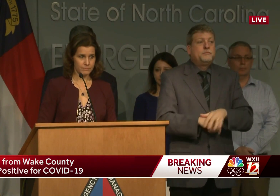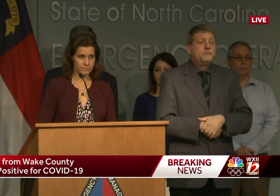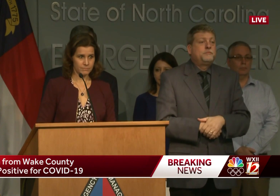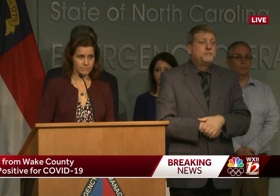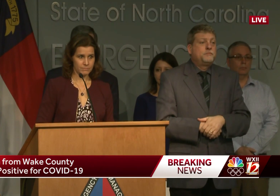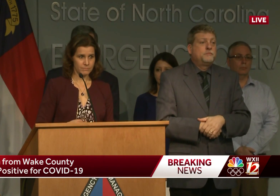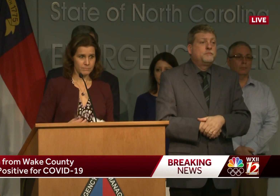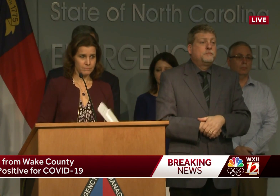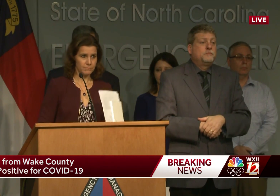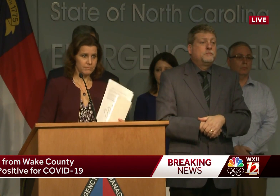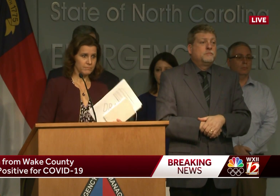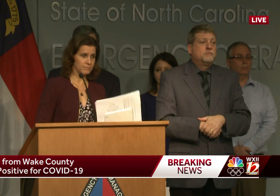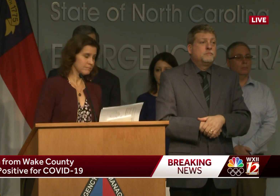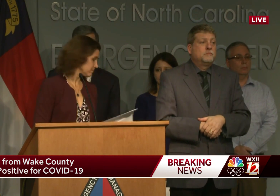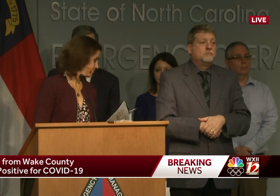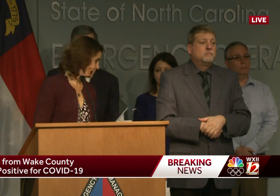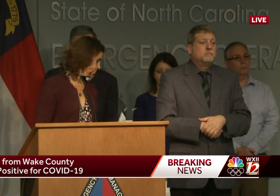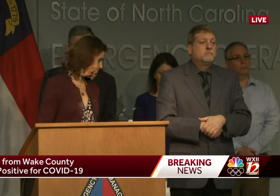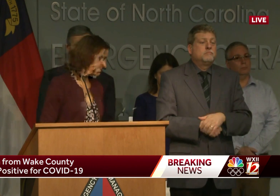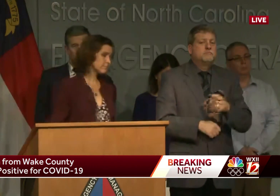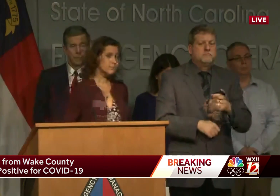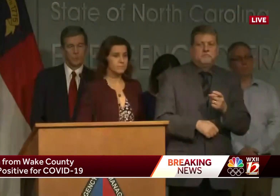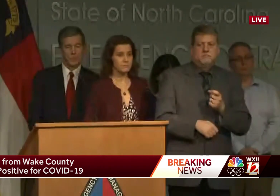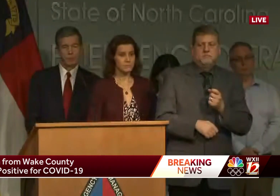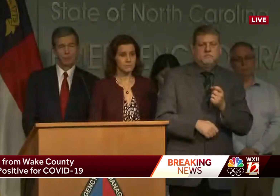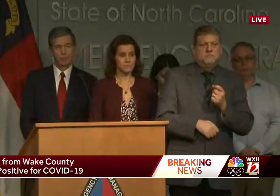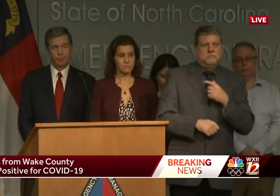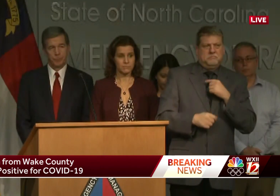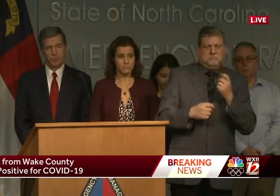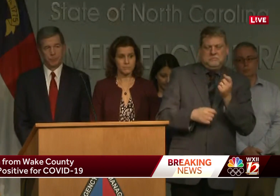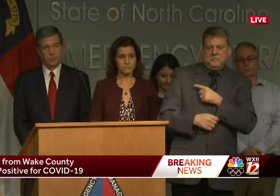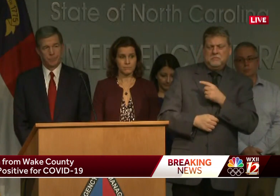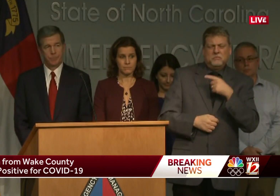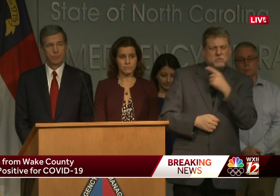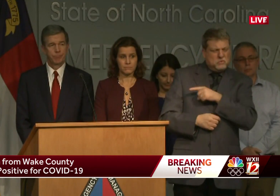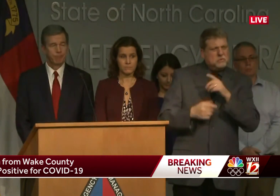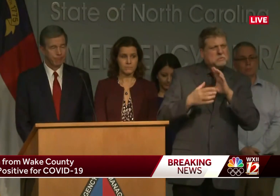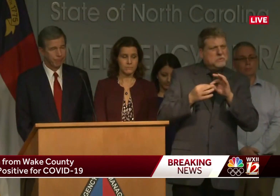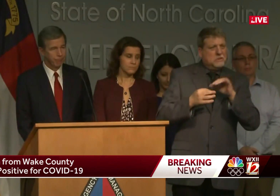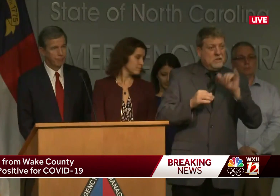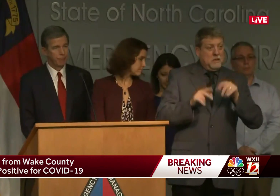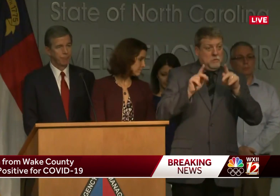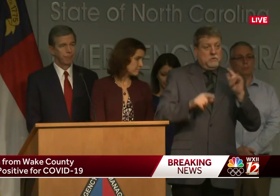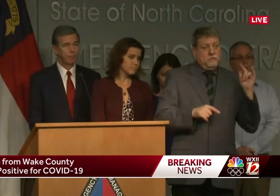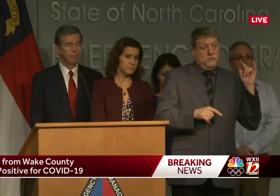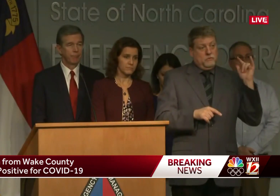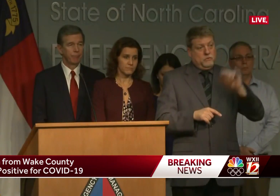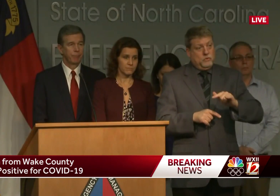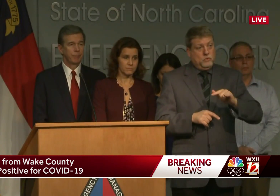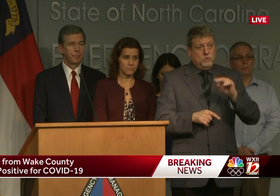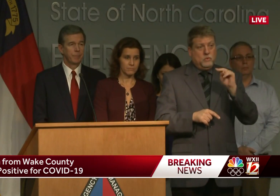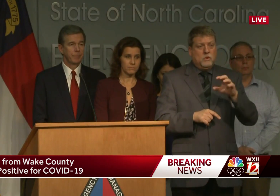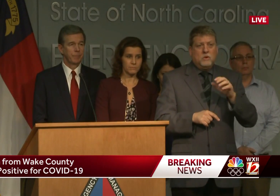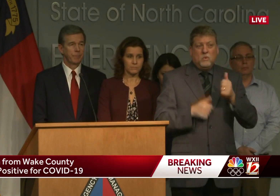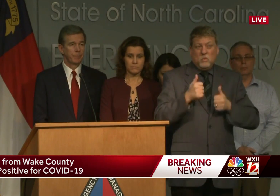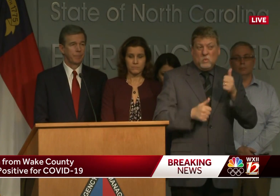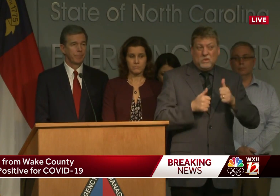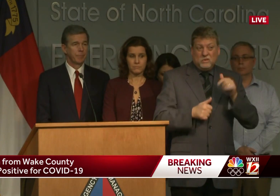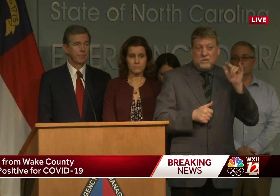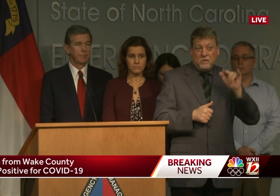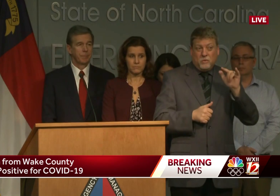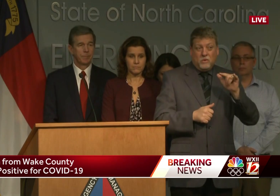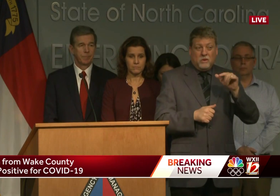So I know you all said that the person flew to North Carolina. Can you share which airport?